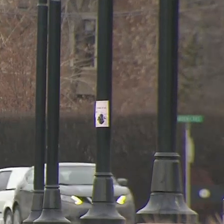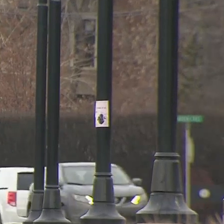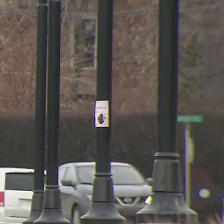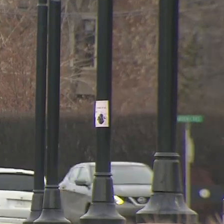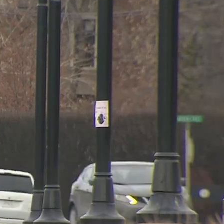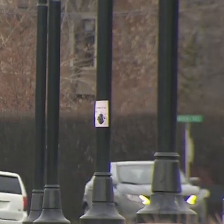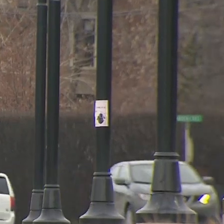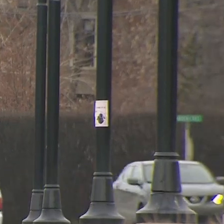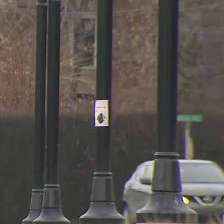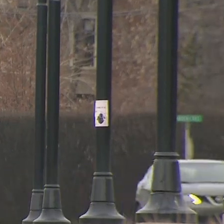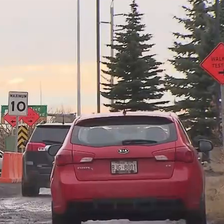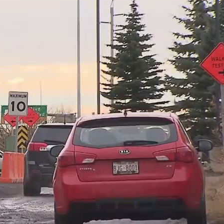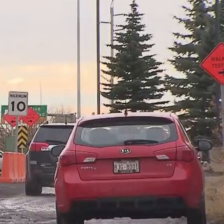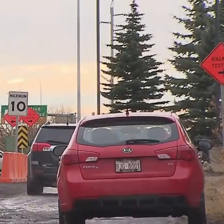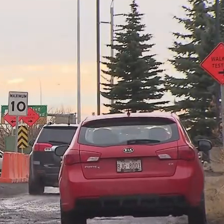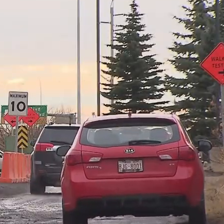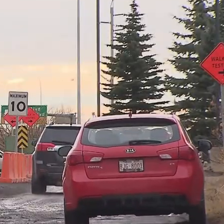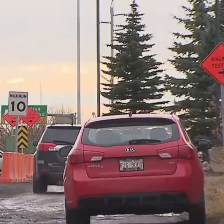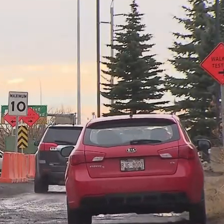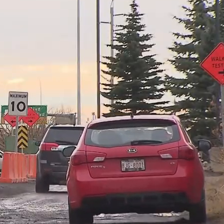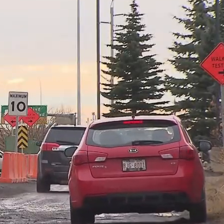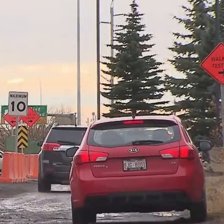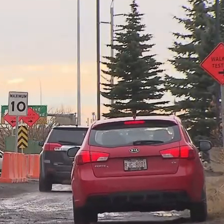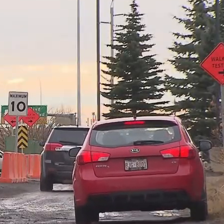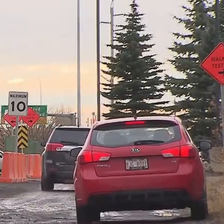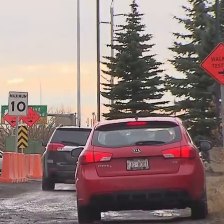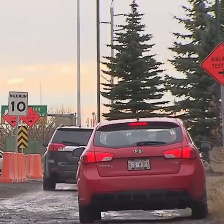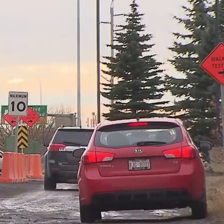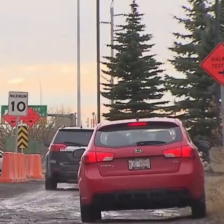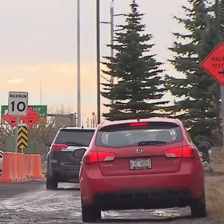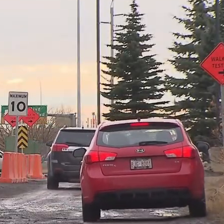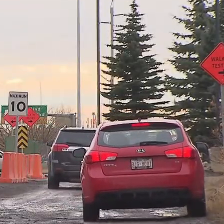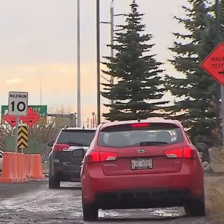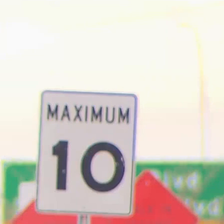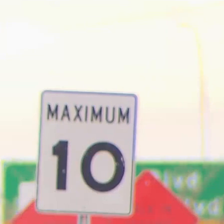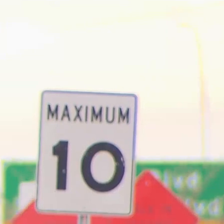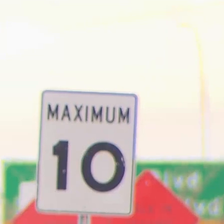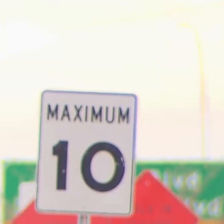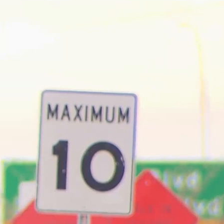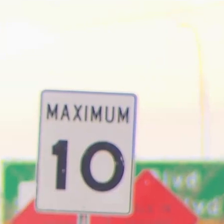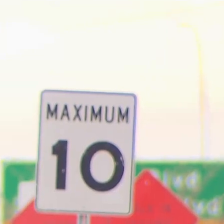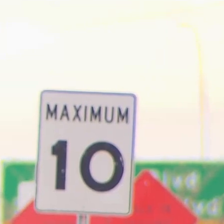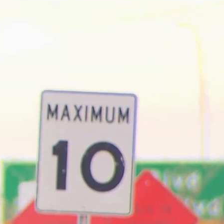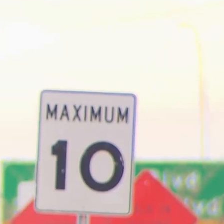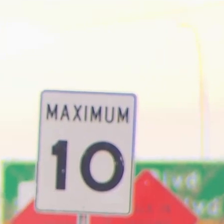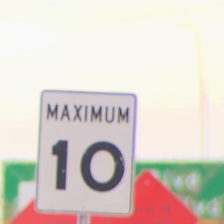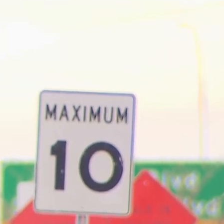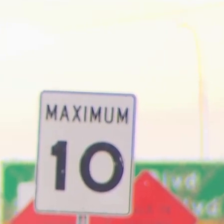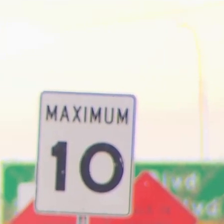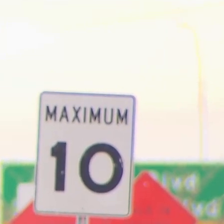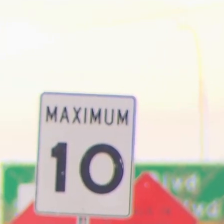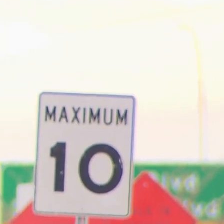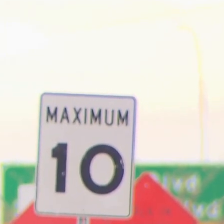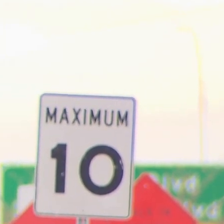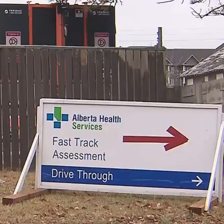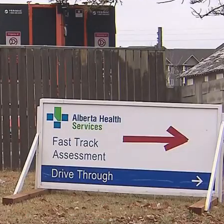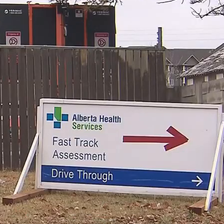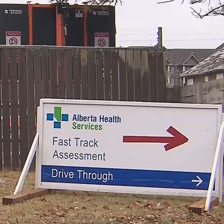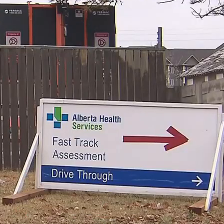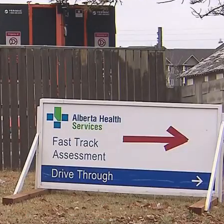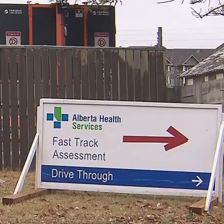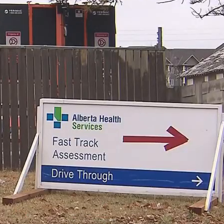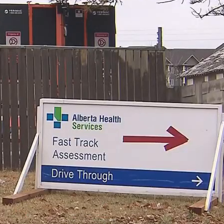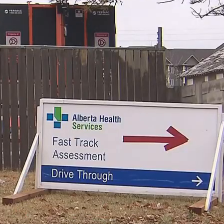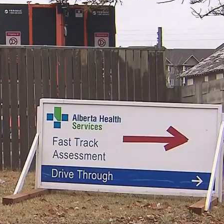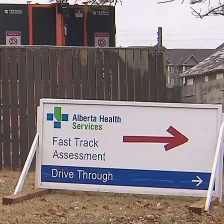contact tracers were overwhelmed and the province would only be focusing on priority groups, Albert's health minister was asked when the